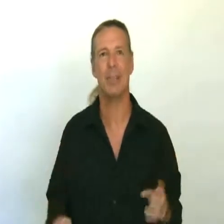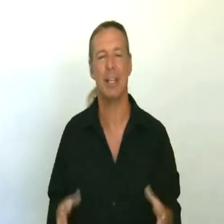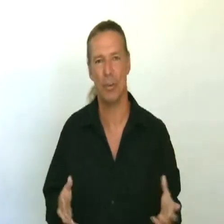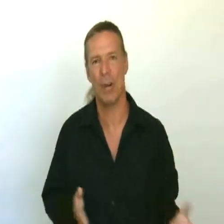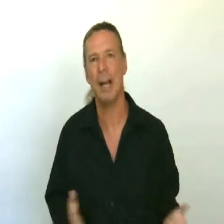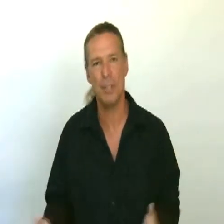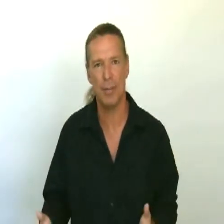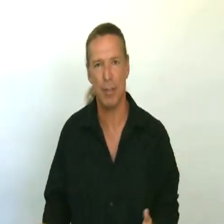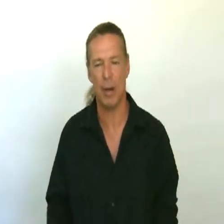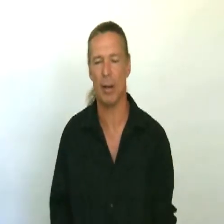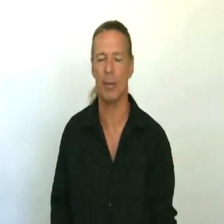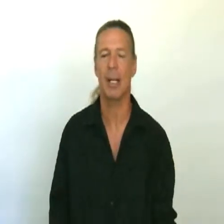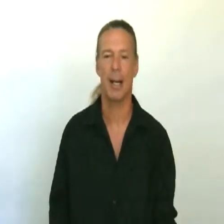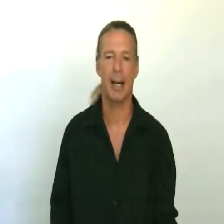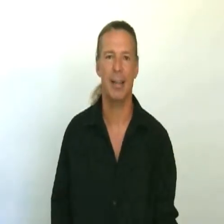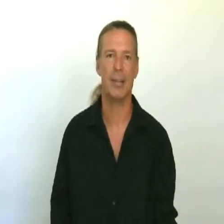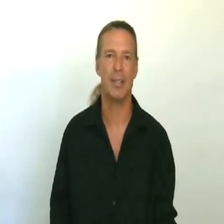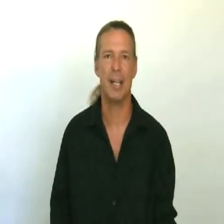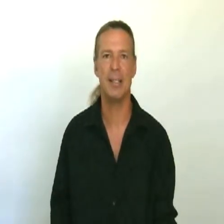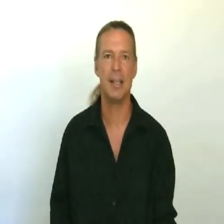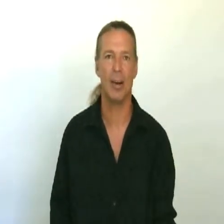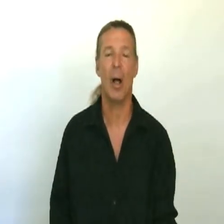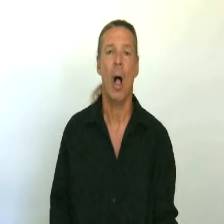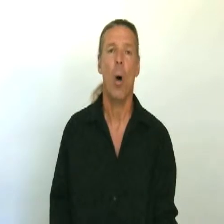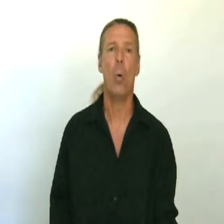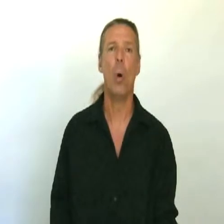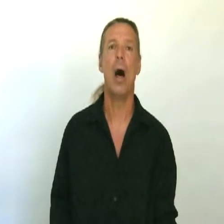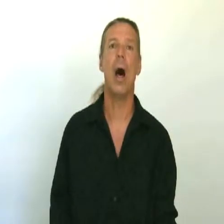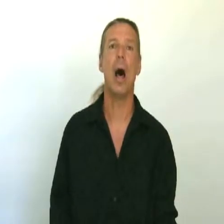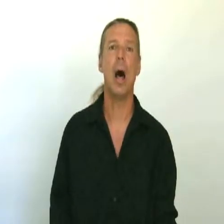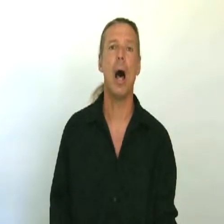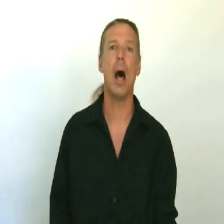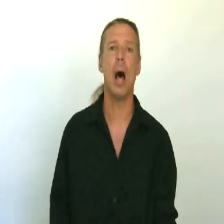that drives your vibrato, there's a tendency to go, right?